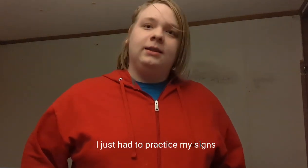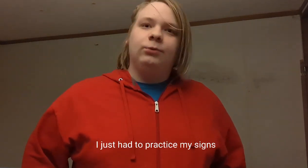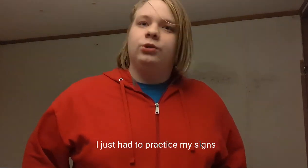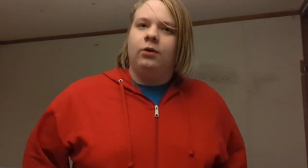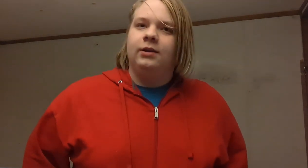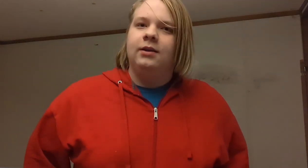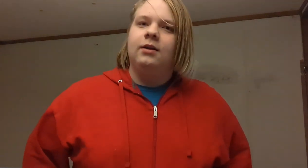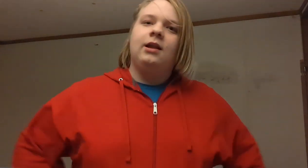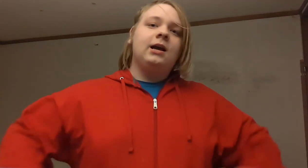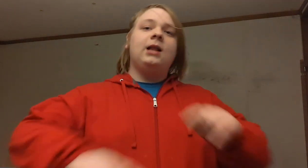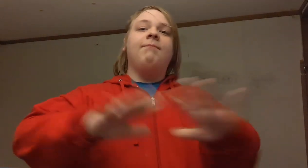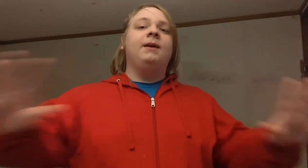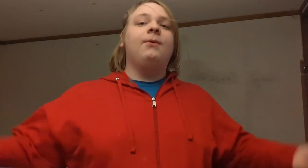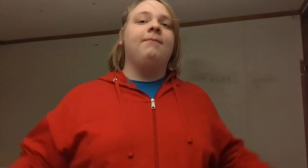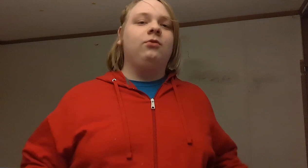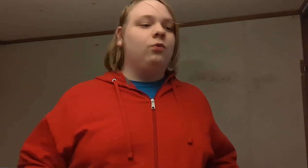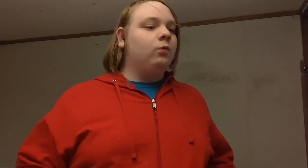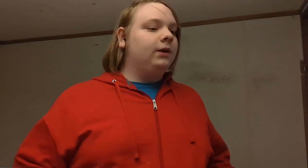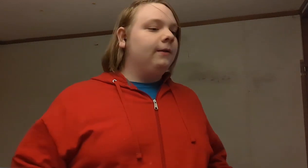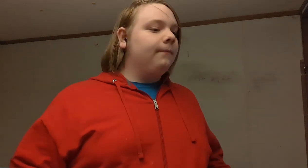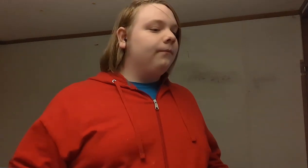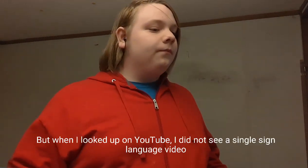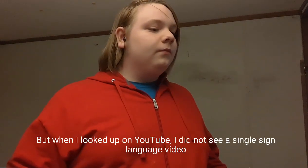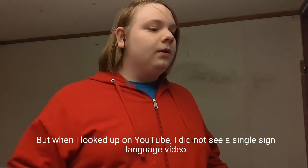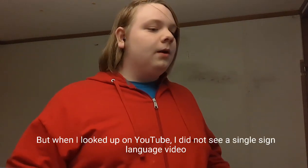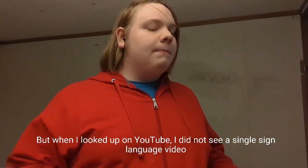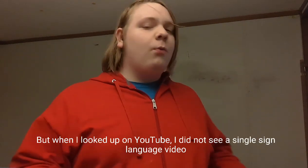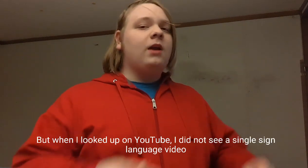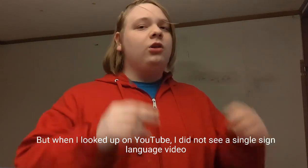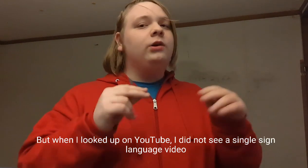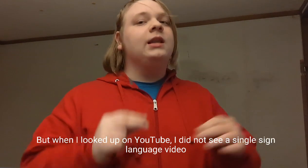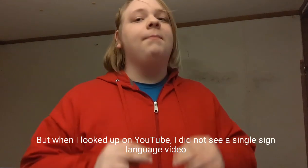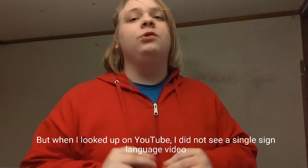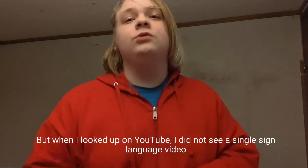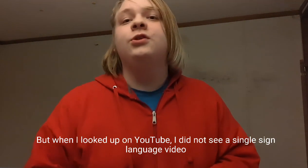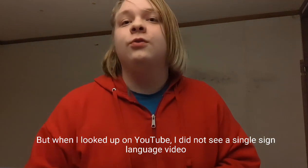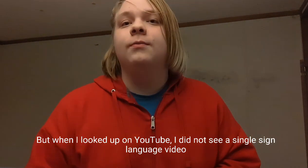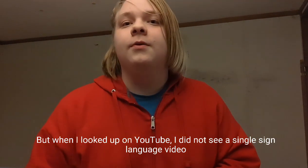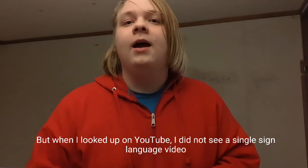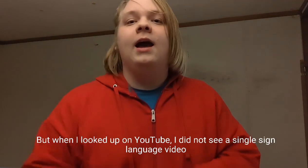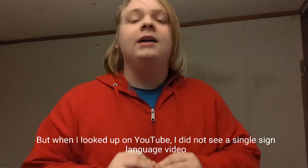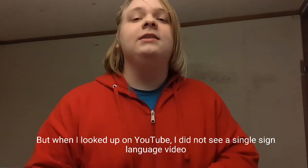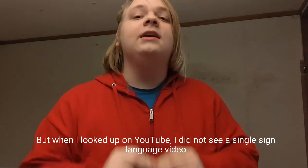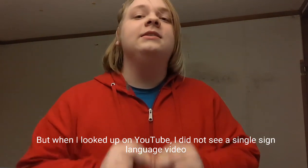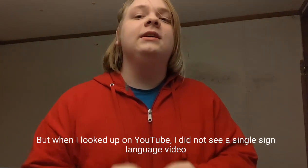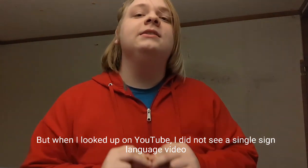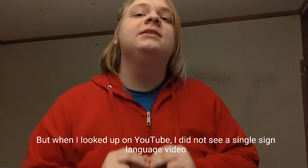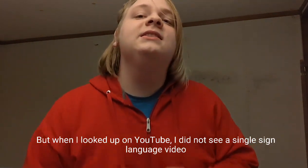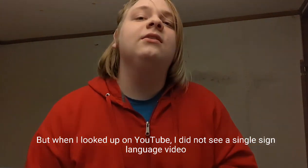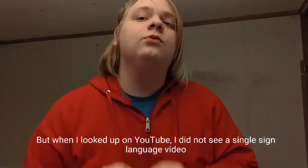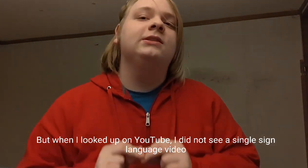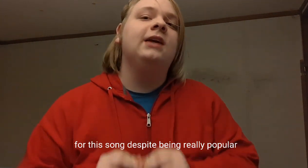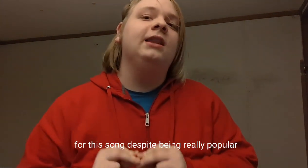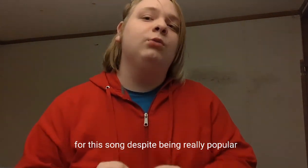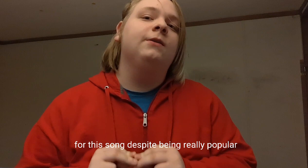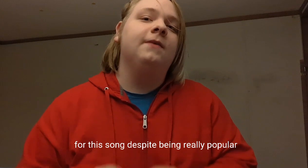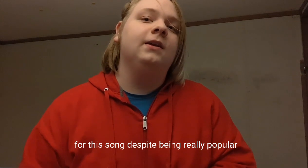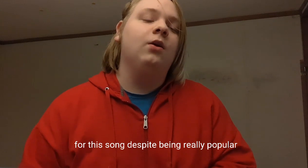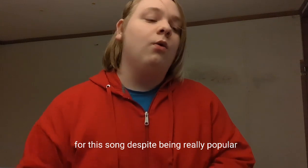like a lot of people I've been doing, but when I looked up on YouTube, I did not see a single side note video for this